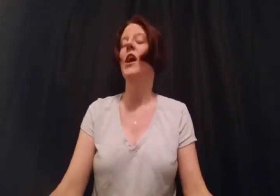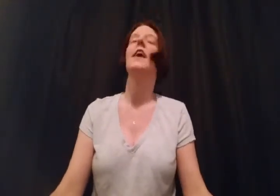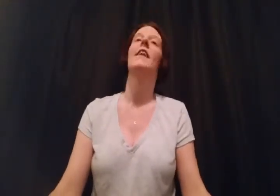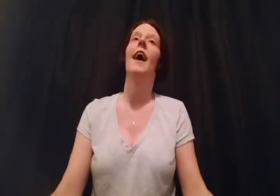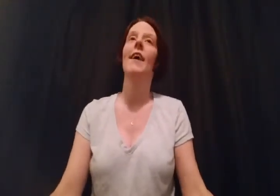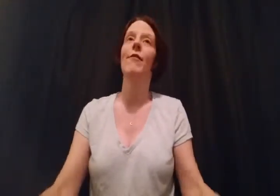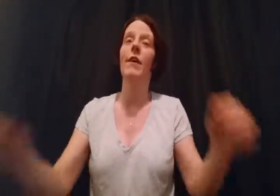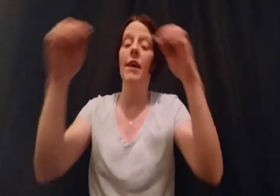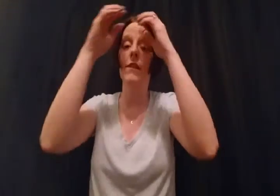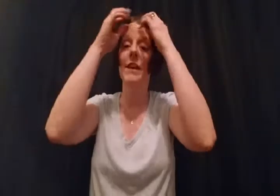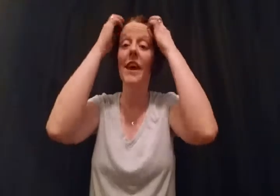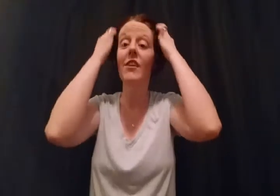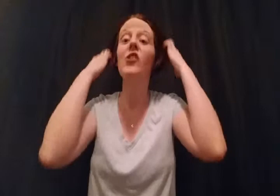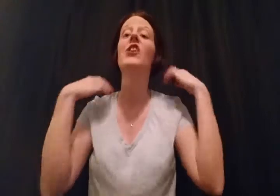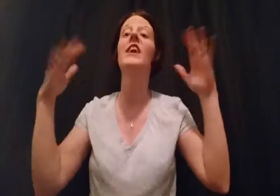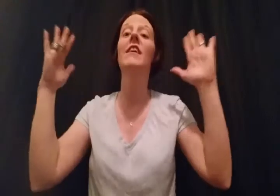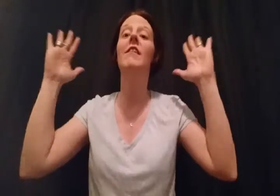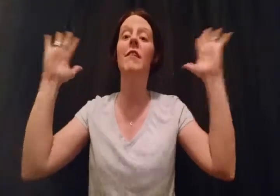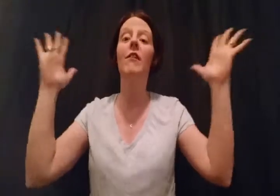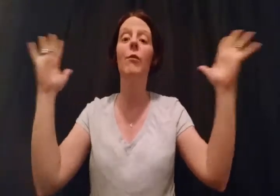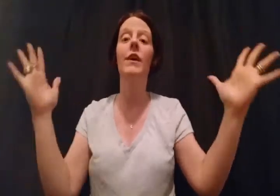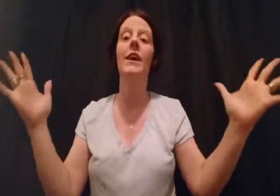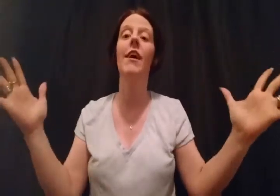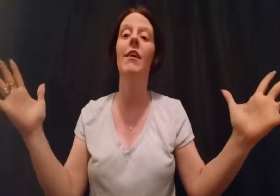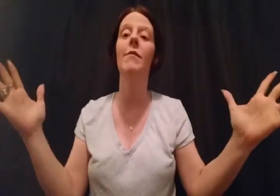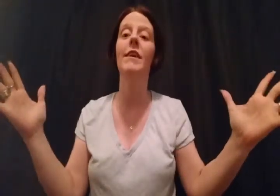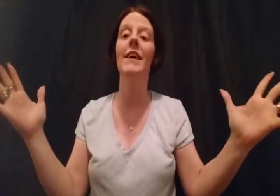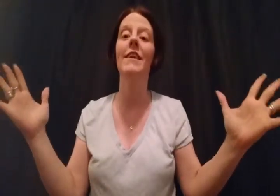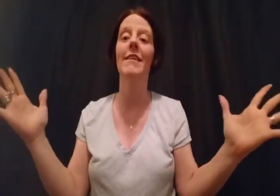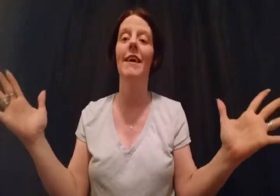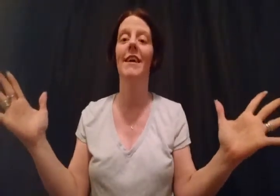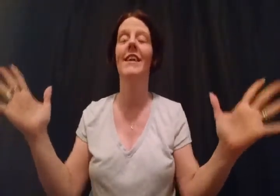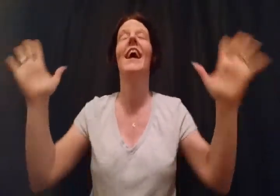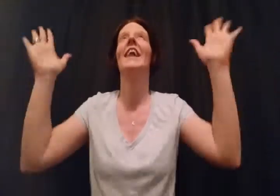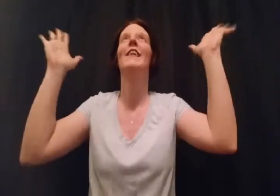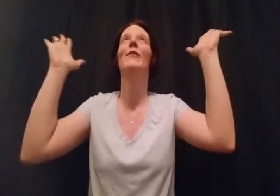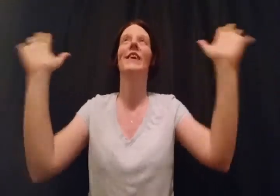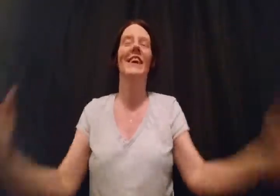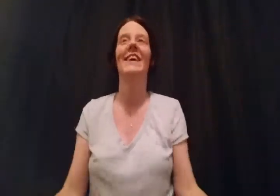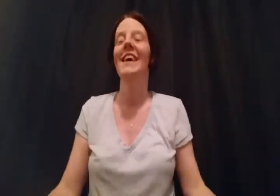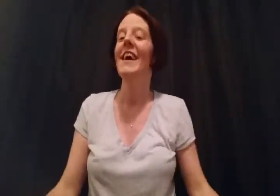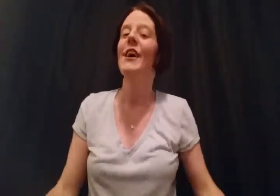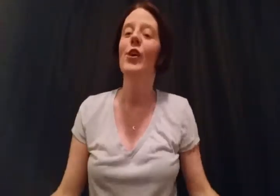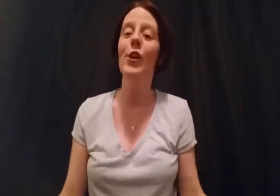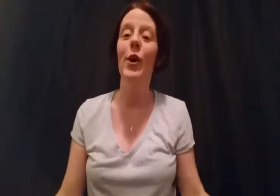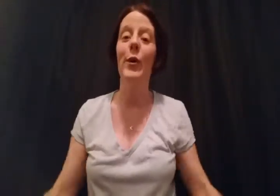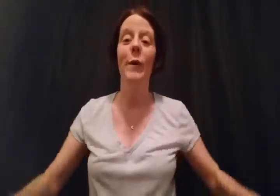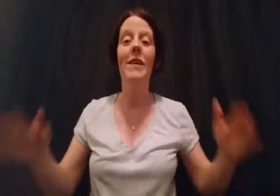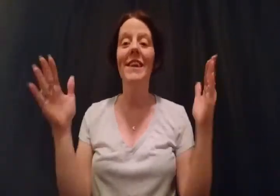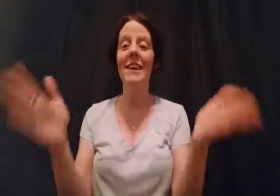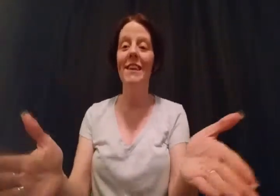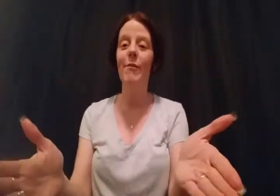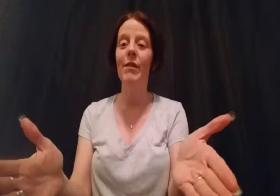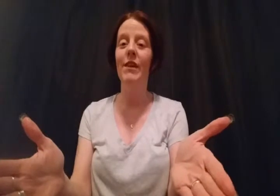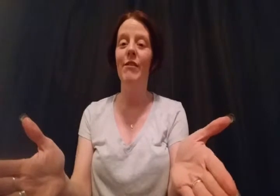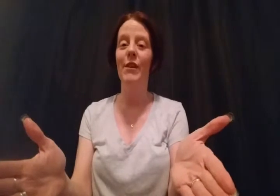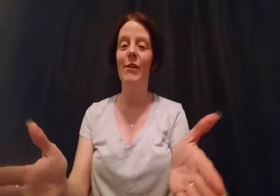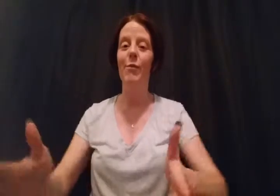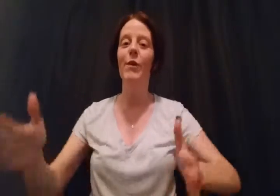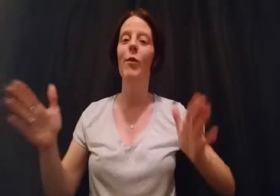and I found out that yes, she is still working on midnight sun. Hallelujah. So midnight sun believers, we